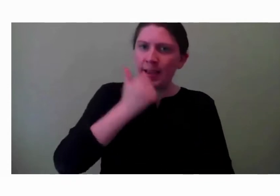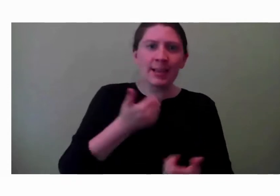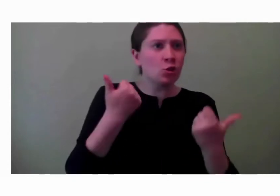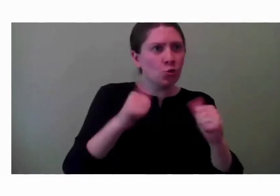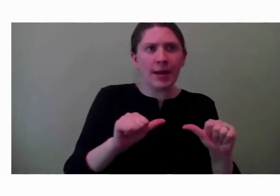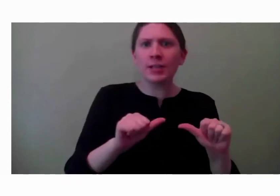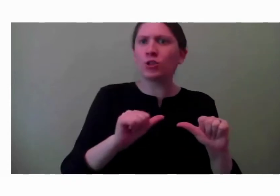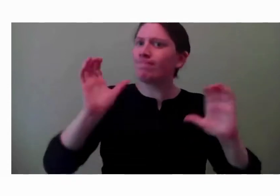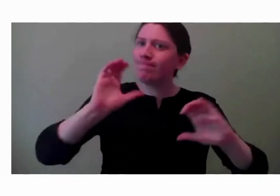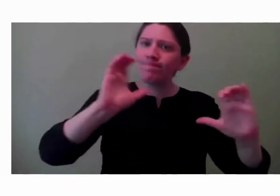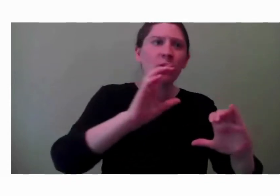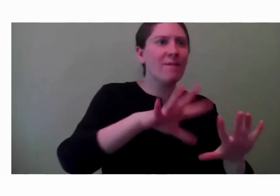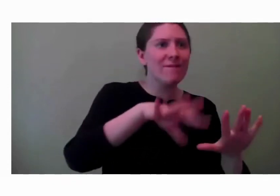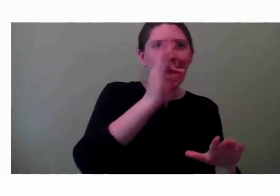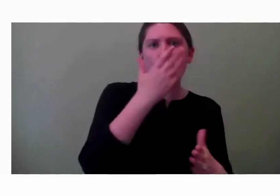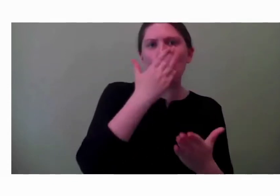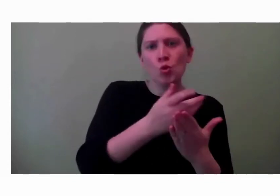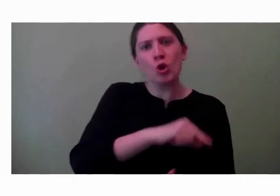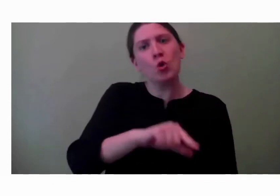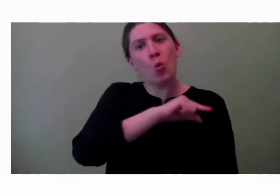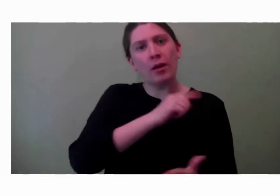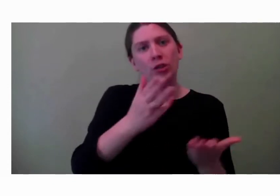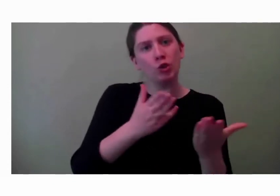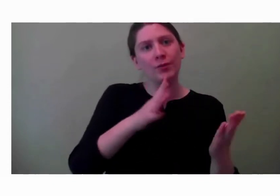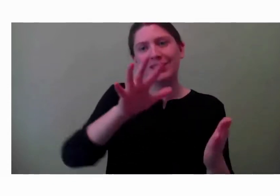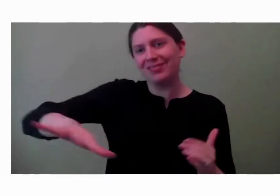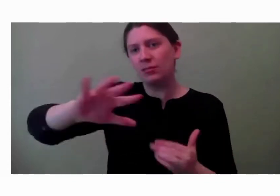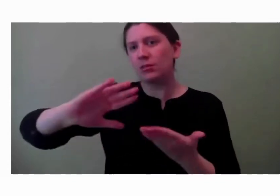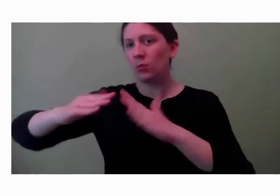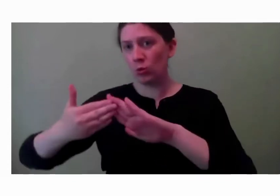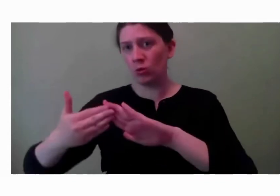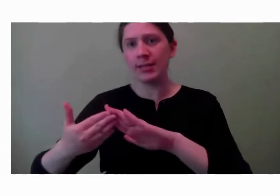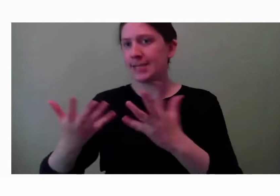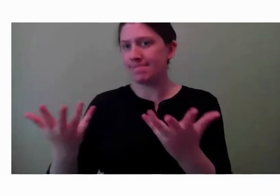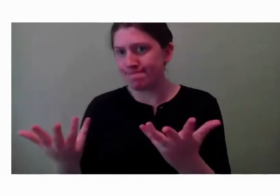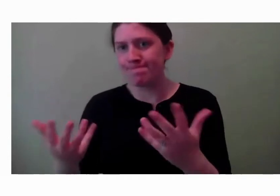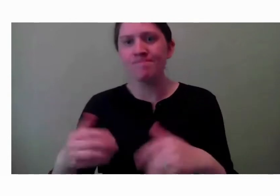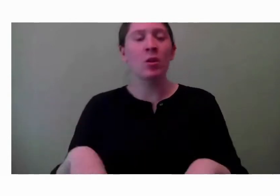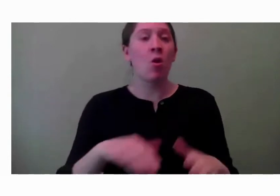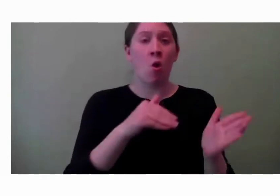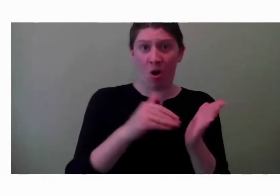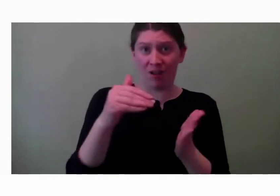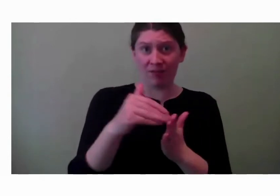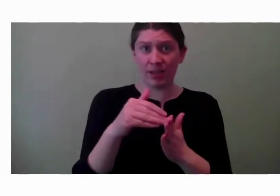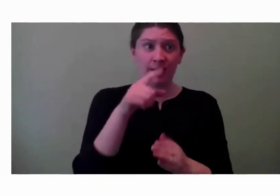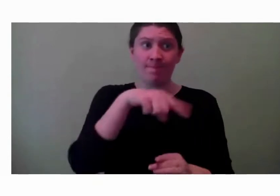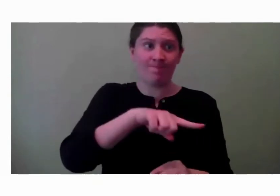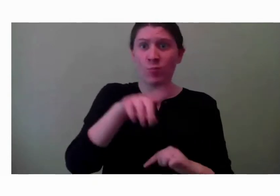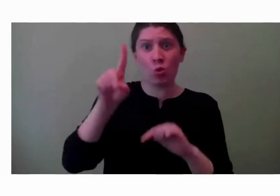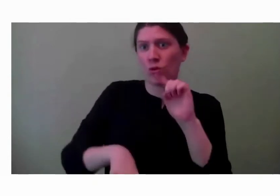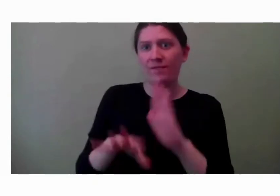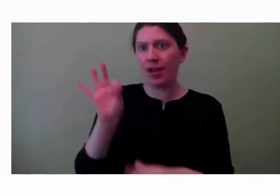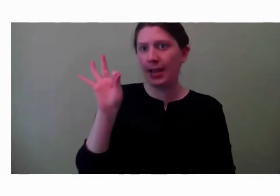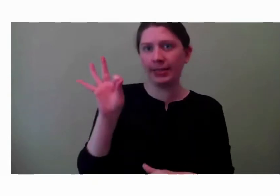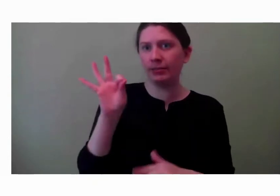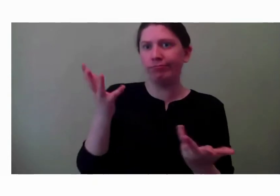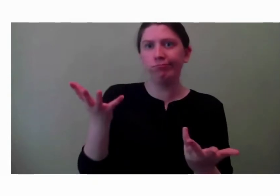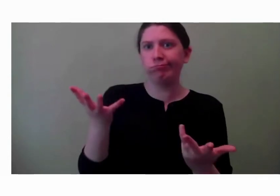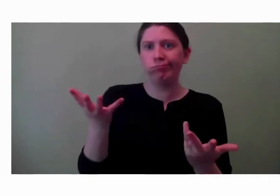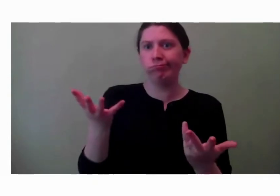quality services for him within the community. And a lot of times, it ended up being them not finding those services. And then kind of